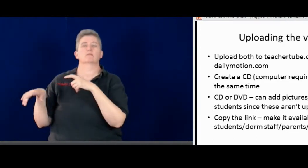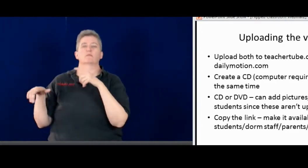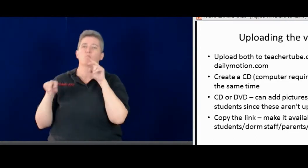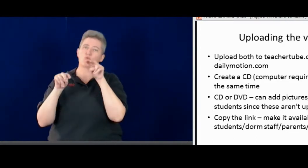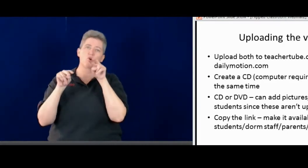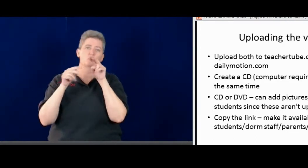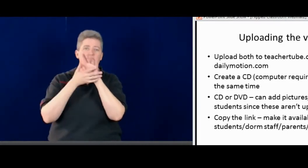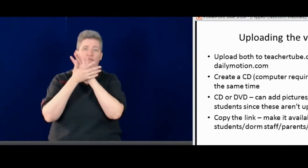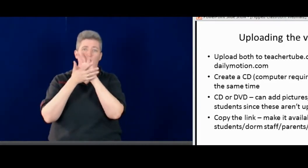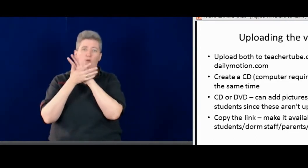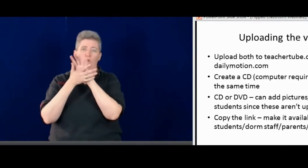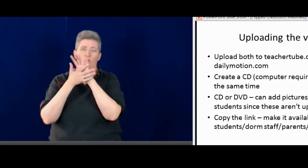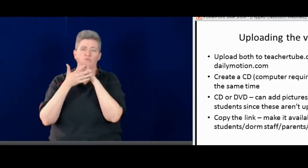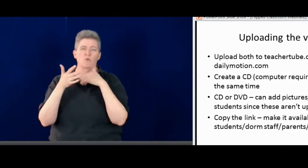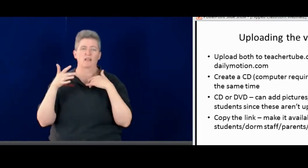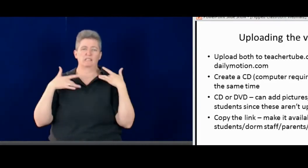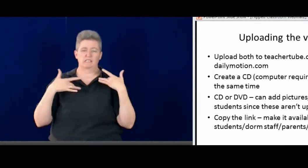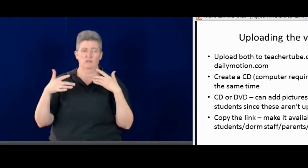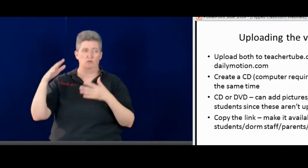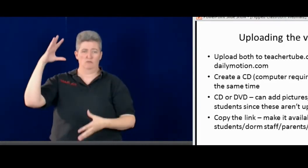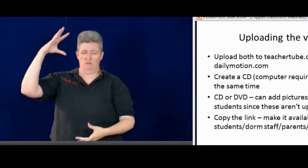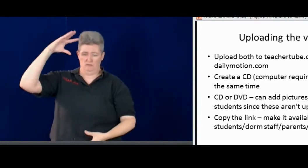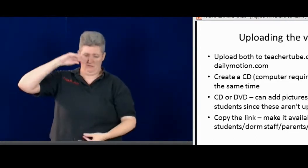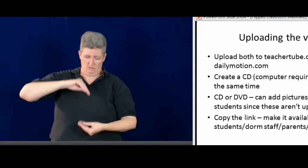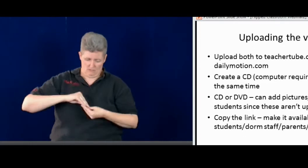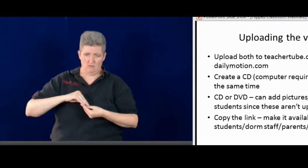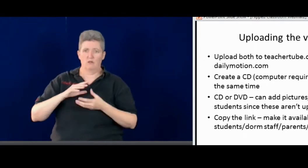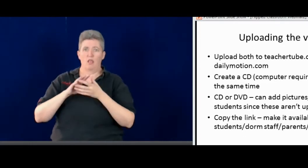put the disc in. And they can watch the video.